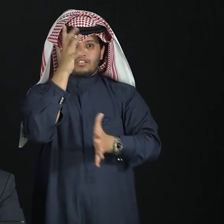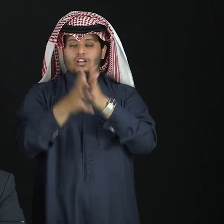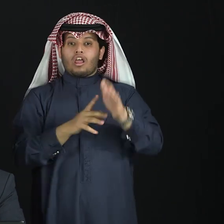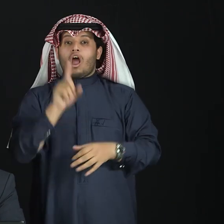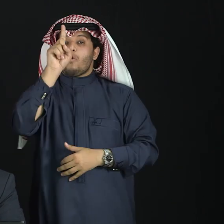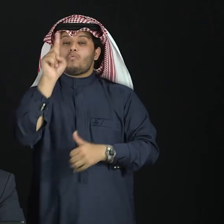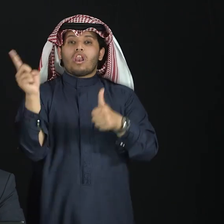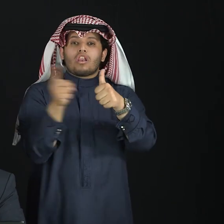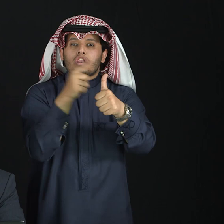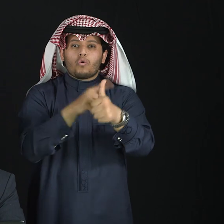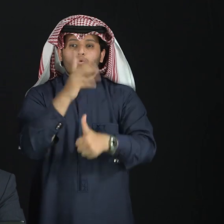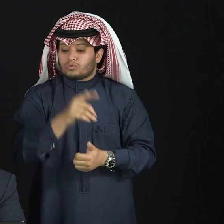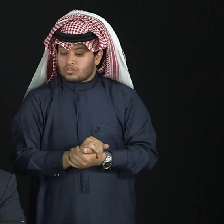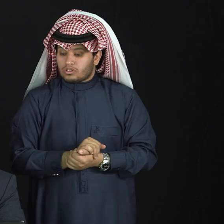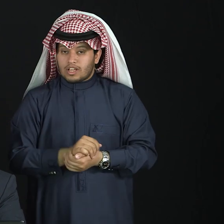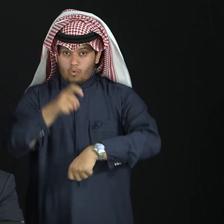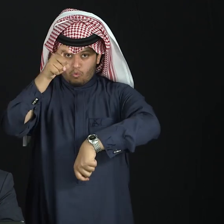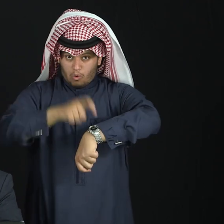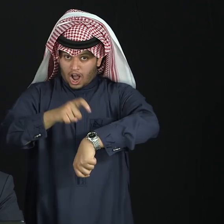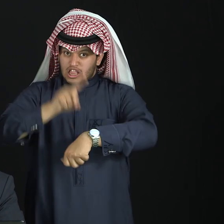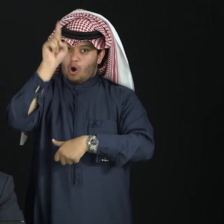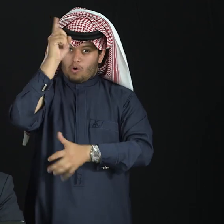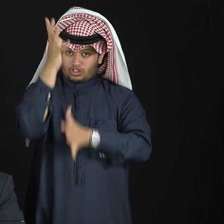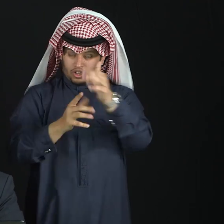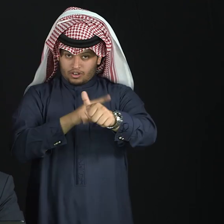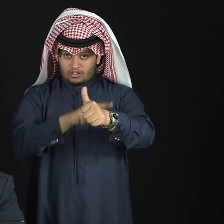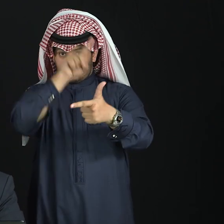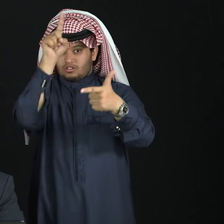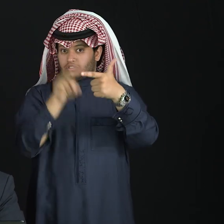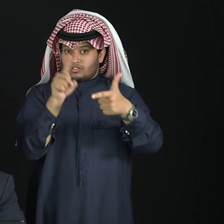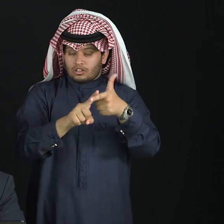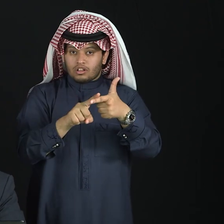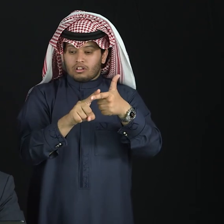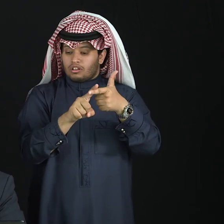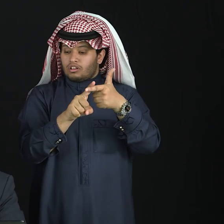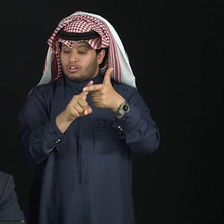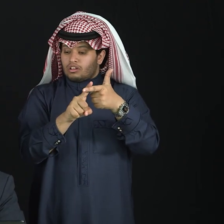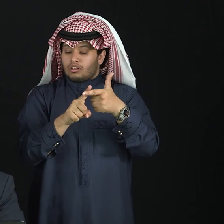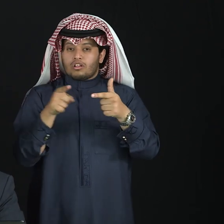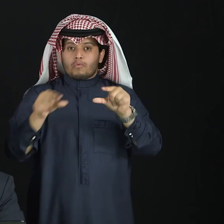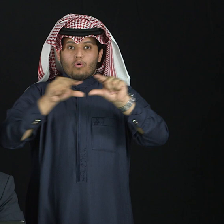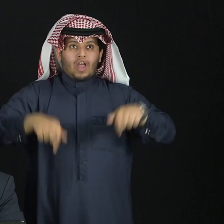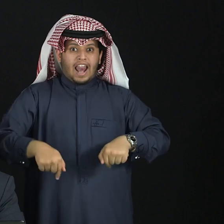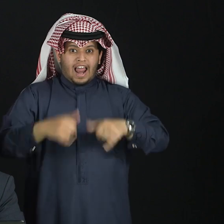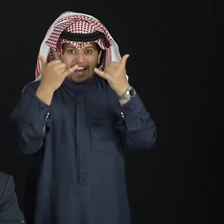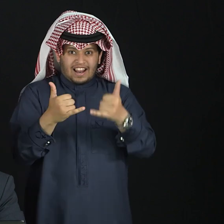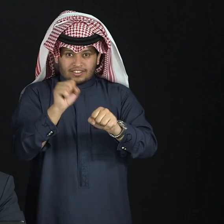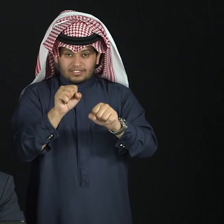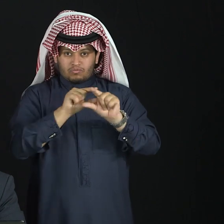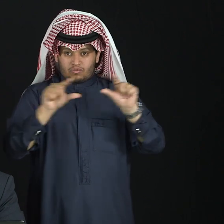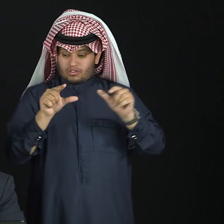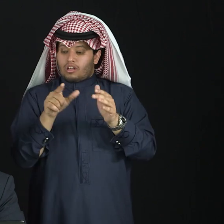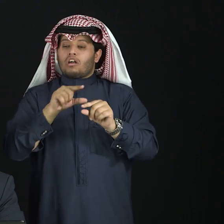comment. Time, topic, comment. For example, if I want to say, next year,